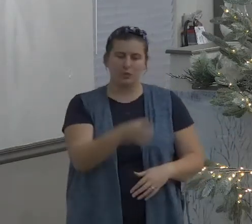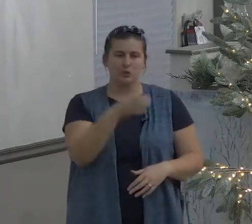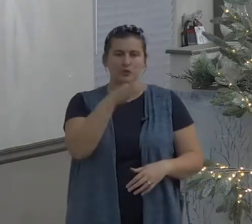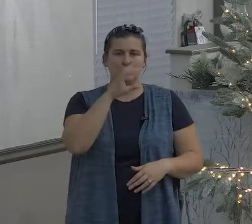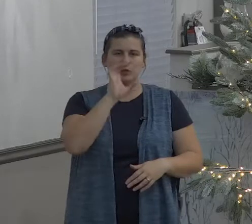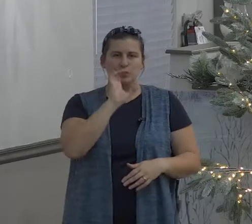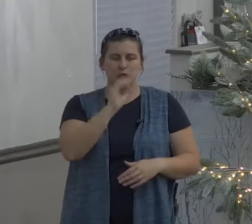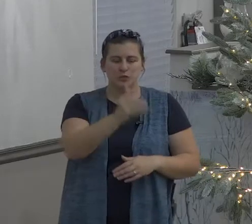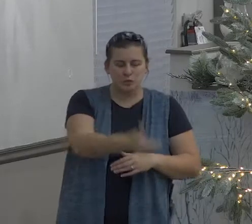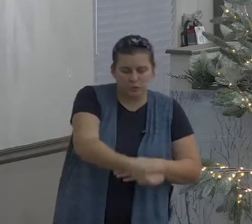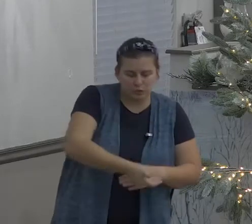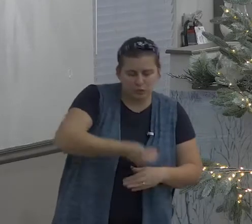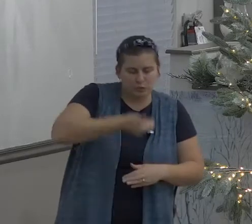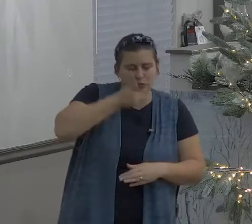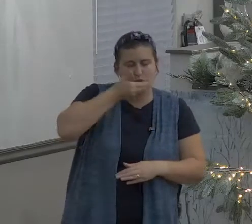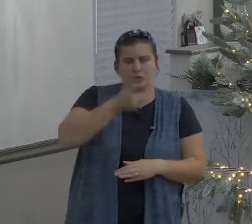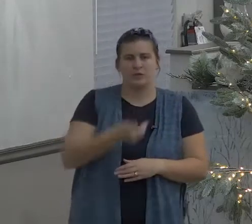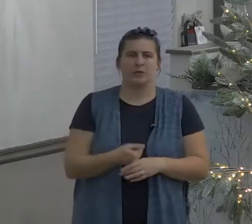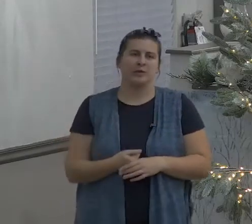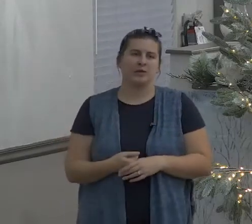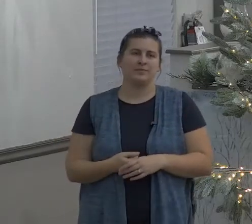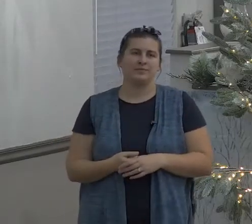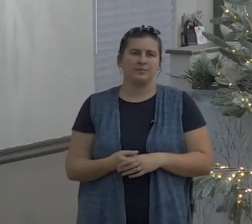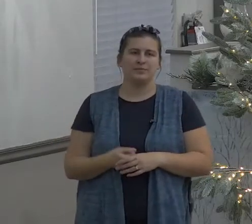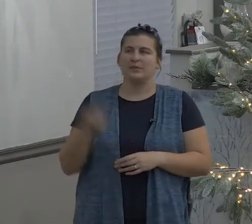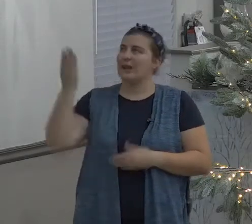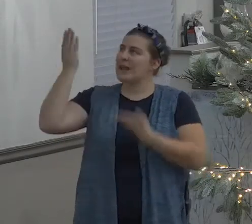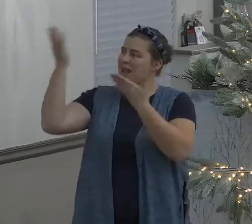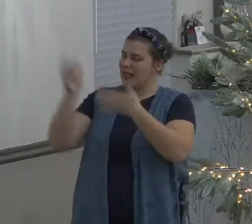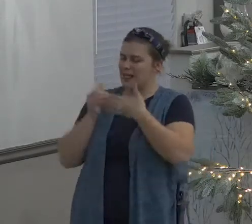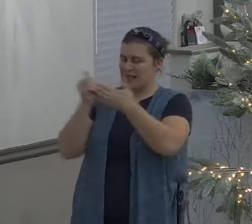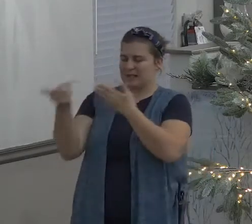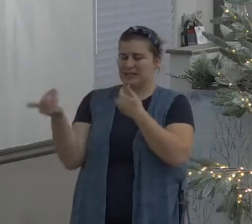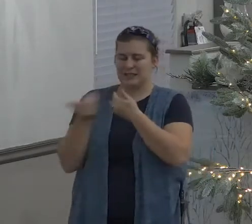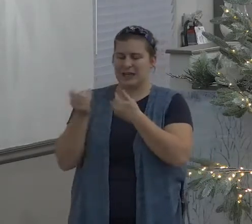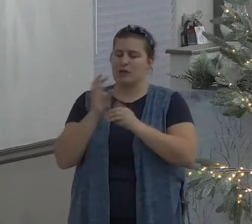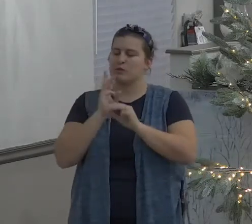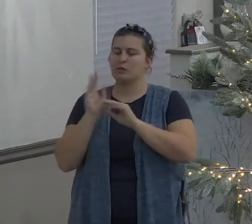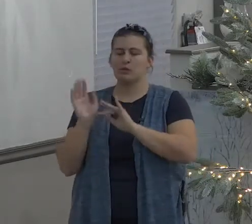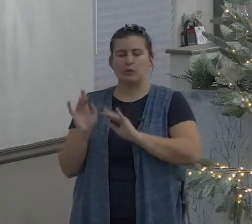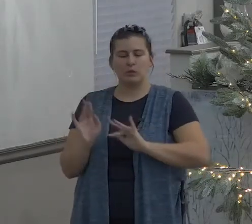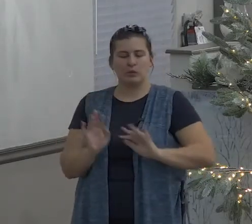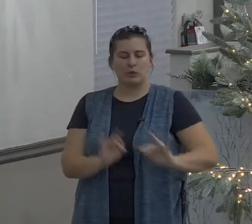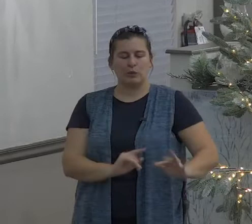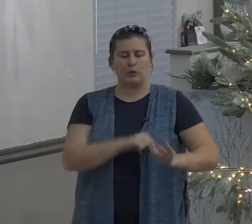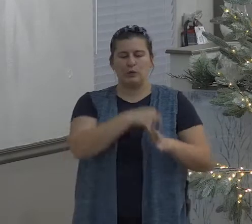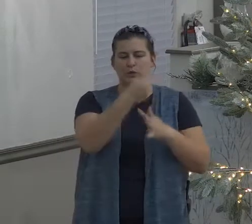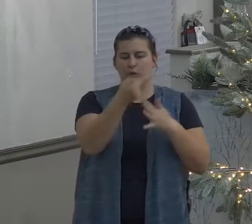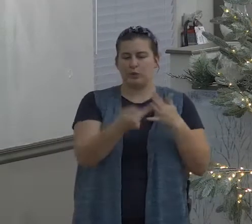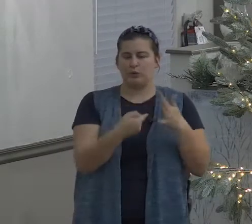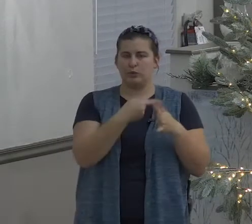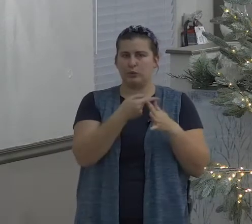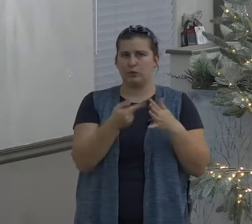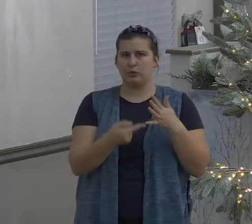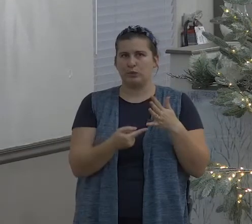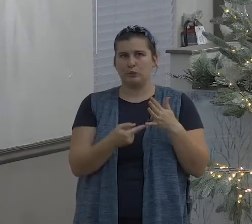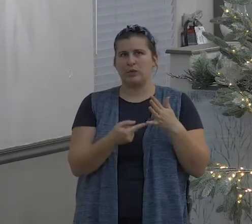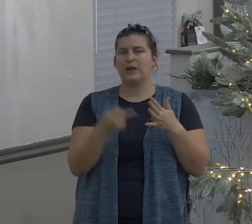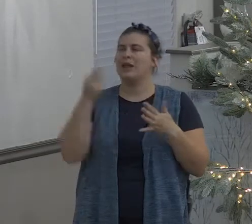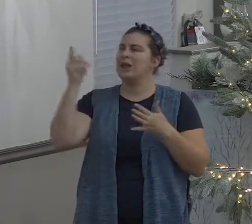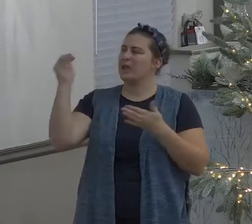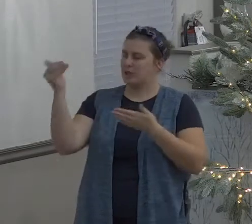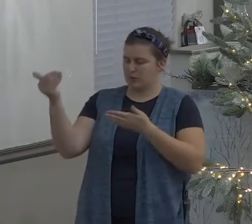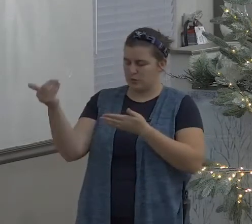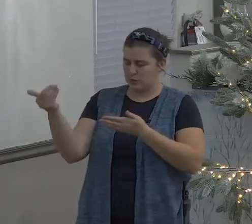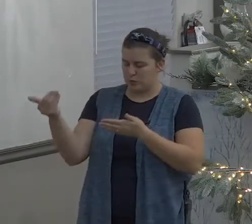the current isn't going right through it and there it is and you can dip in and get yourself a nice